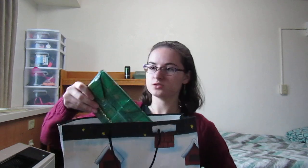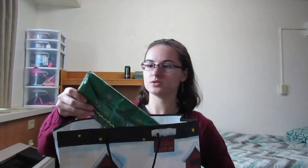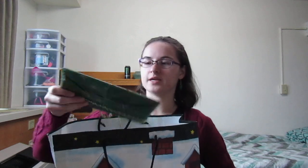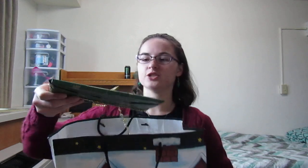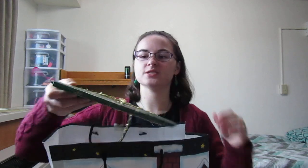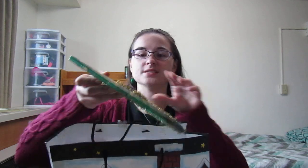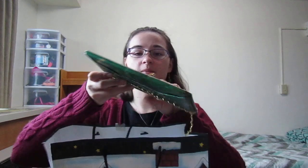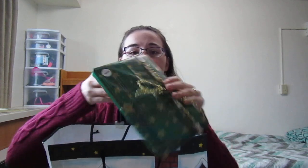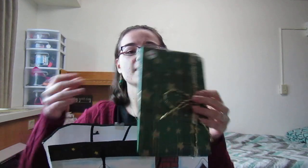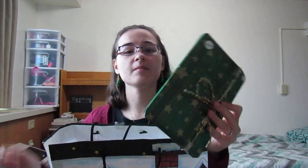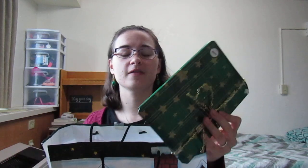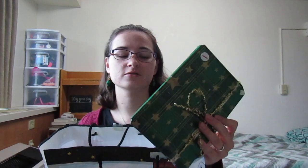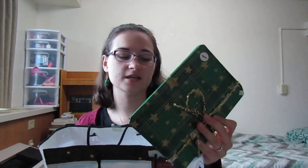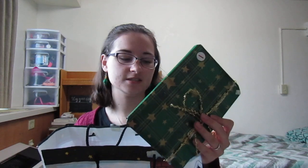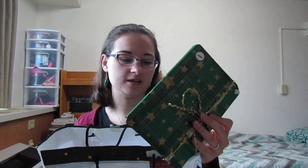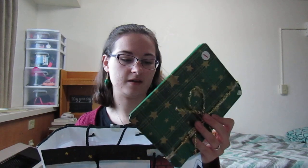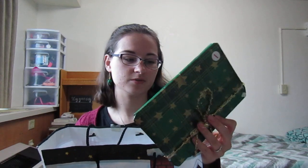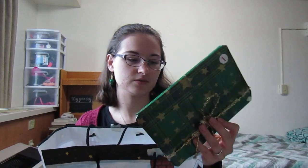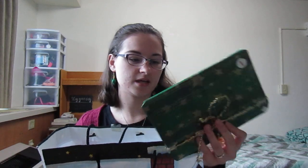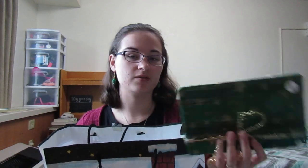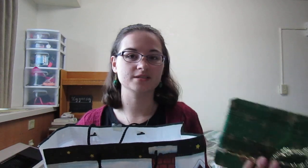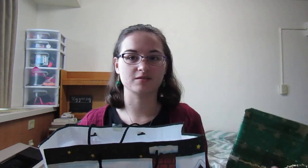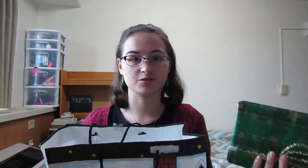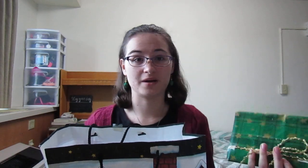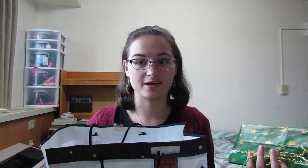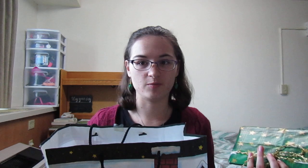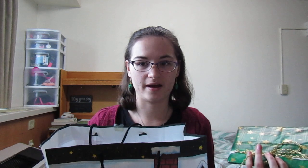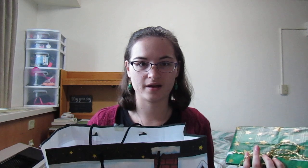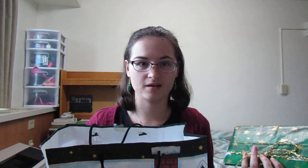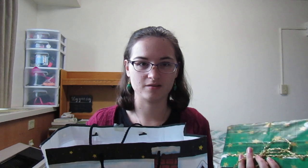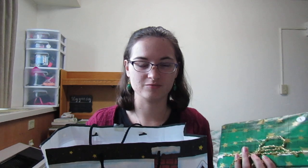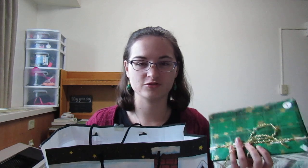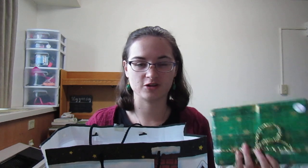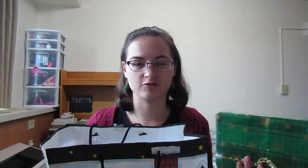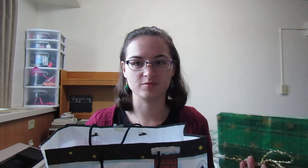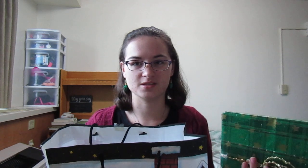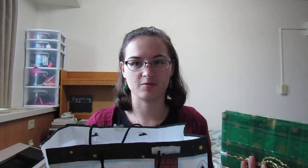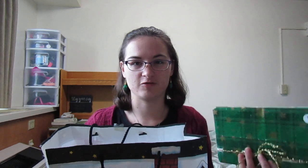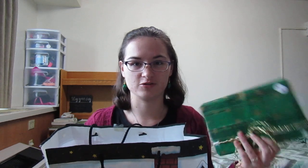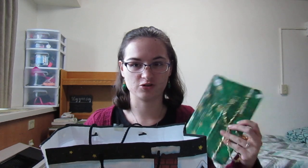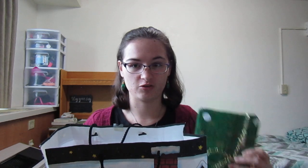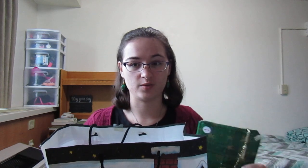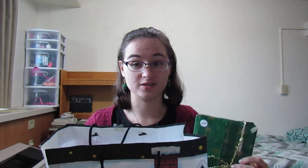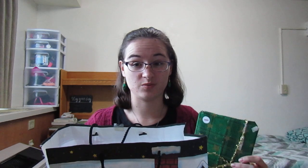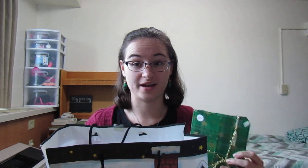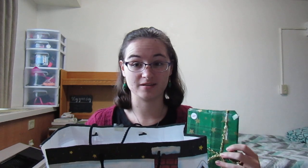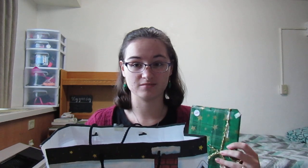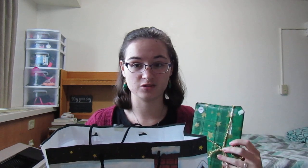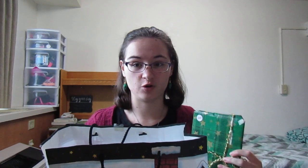so like she's numbered them, and there's 19 of them, so it's counting down to when I go back. Um, starting from December 1st, all the way to when I go